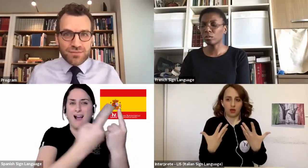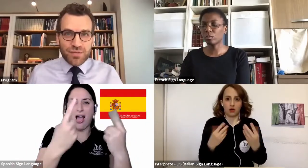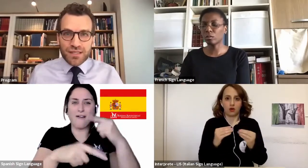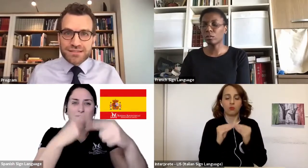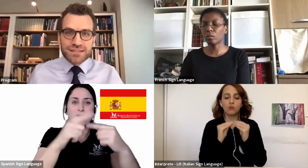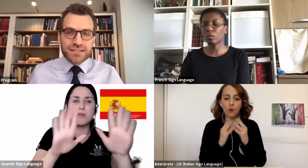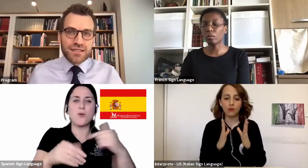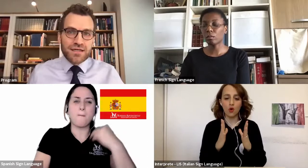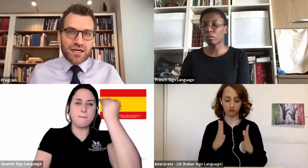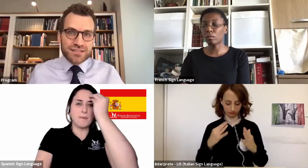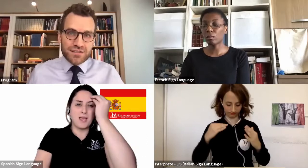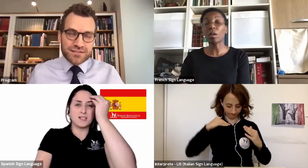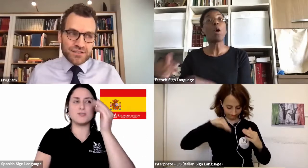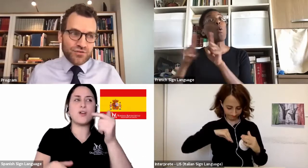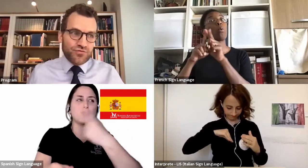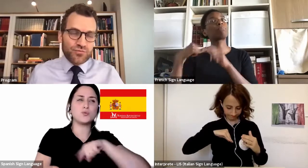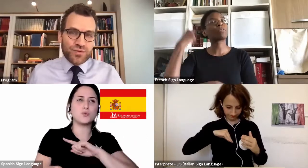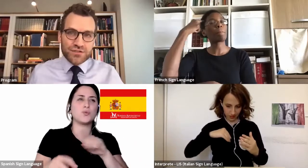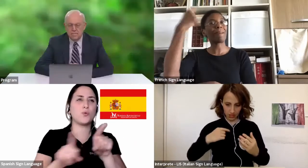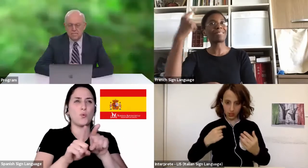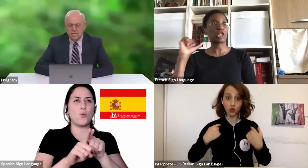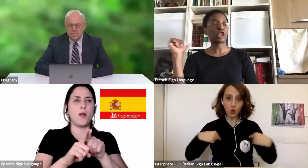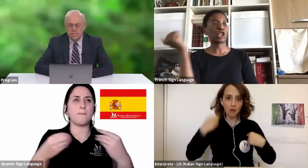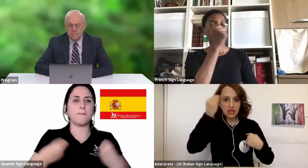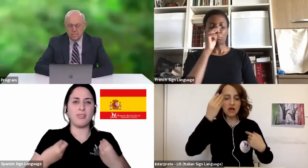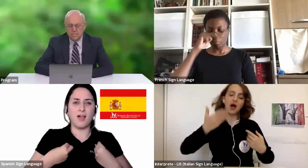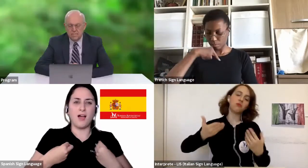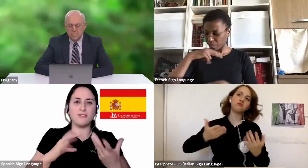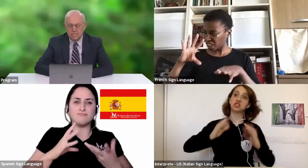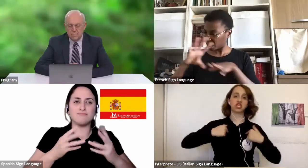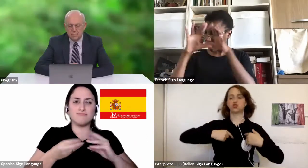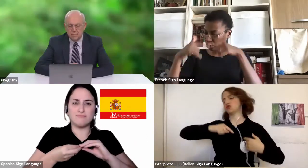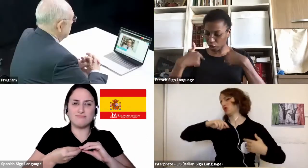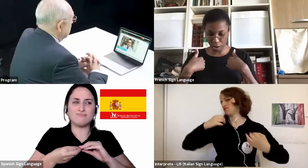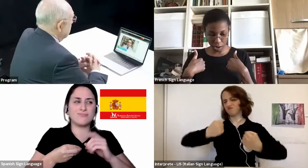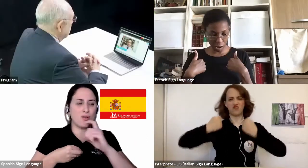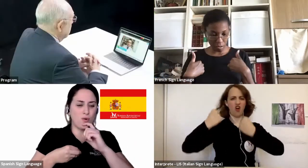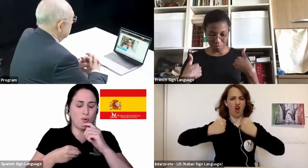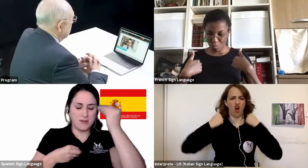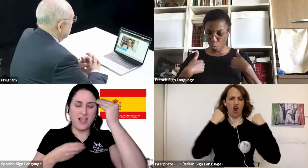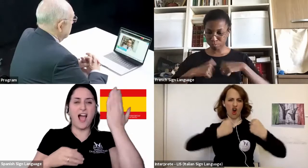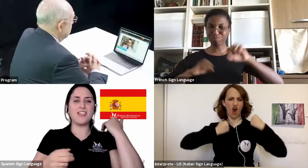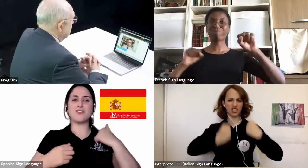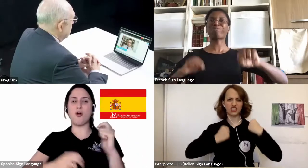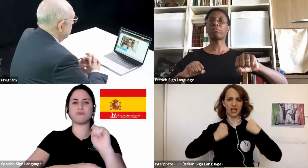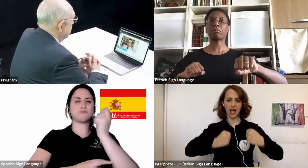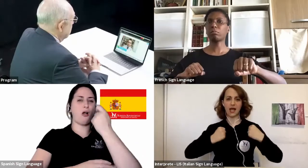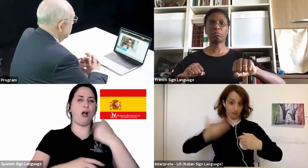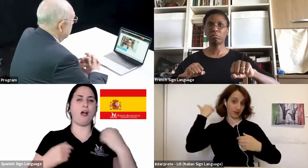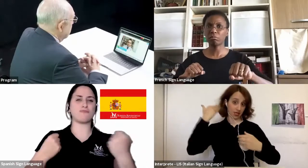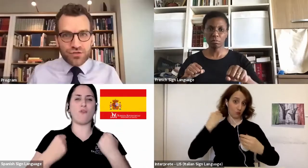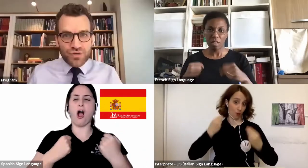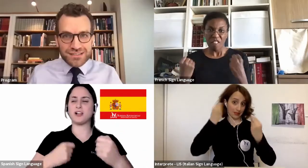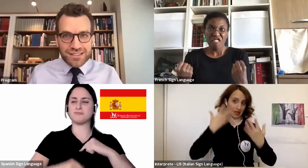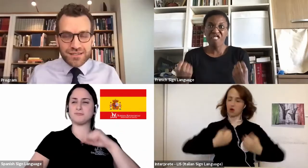invincibility, sense of being strong, it has been shattered because we've all found ourselves,